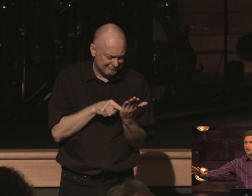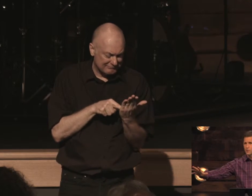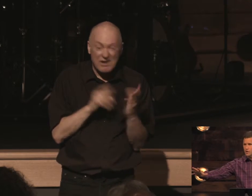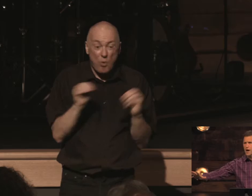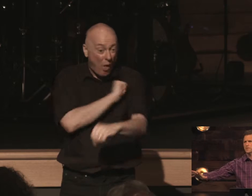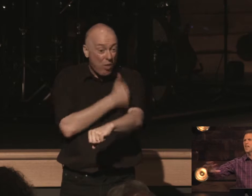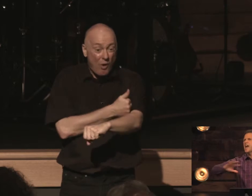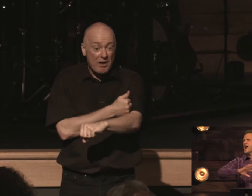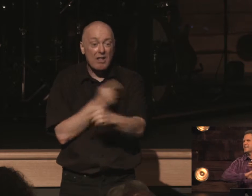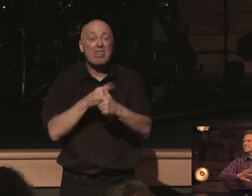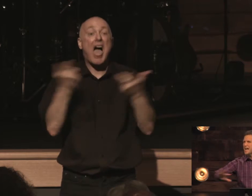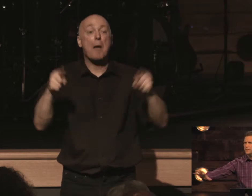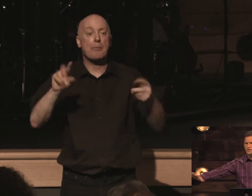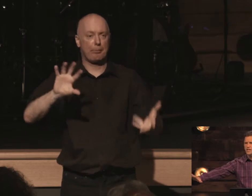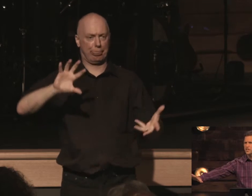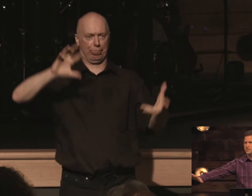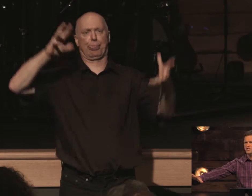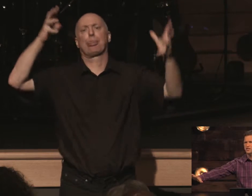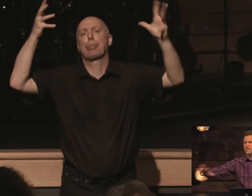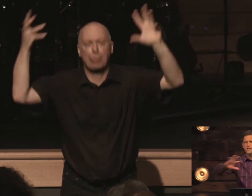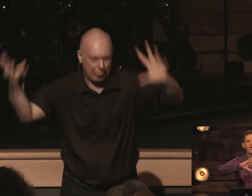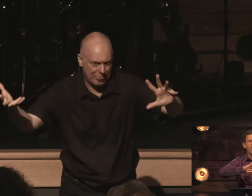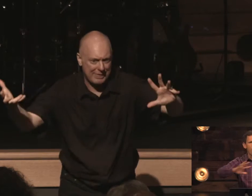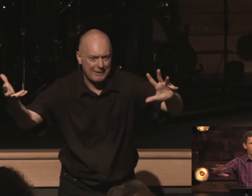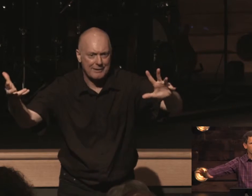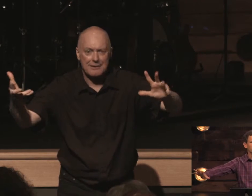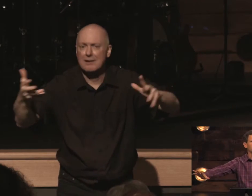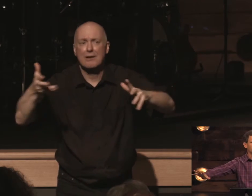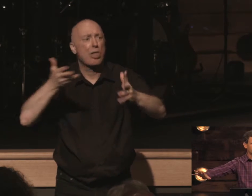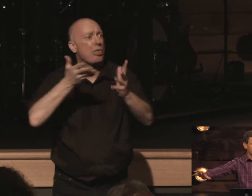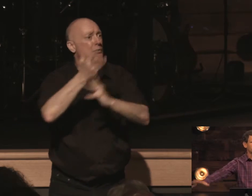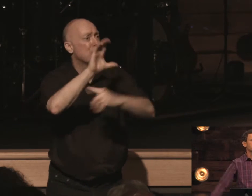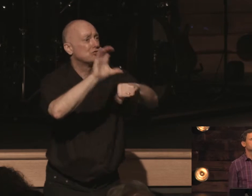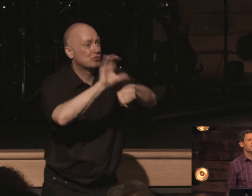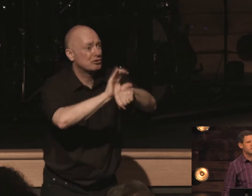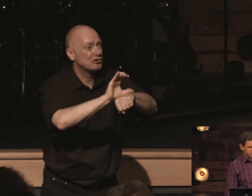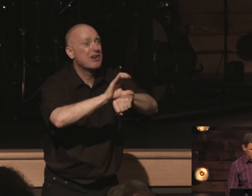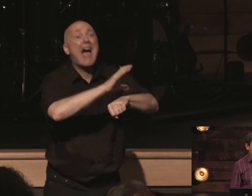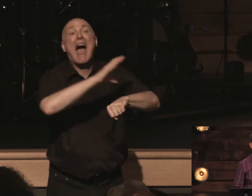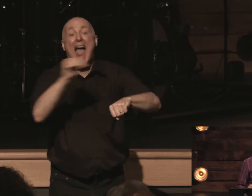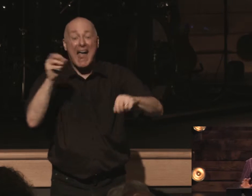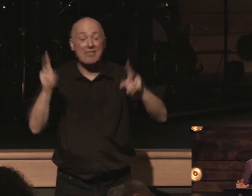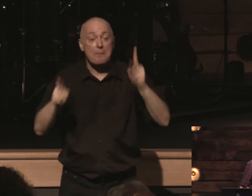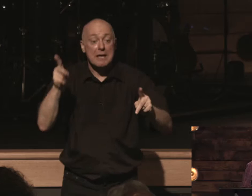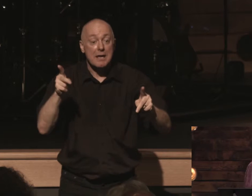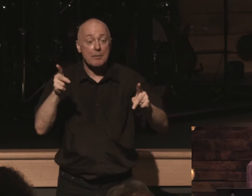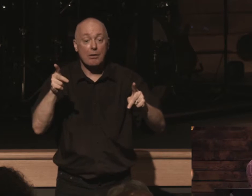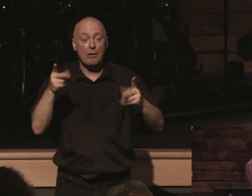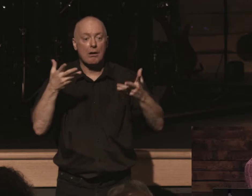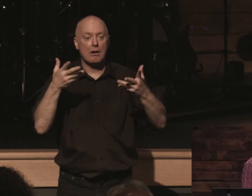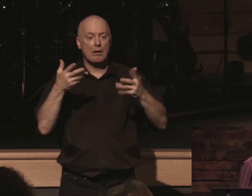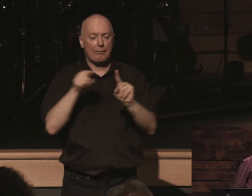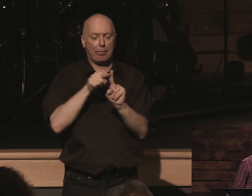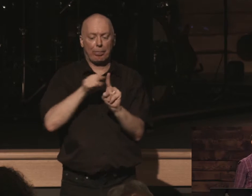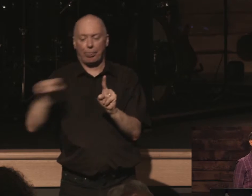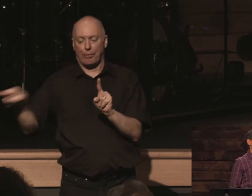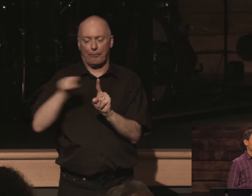erupts and devastation is seen all throughout the church and the people who start to move away from the authority